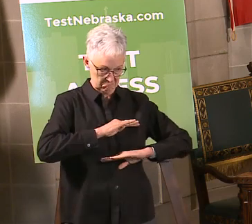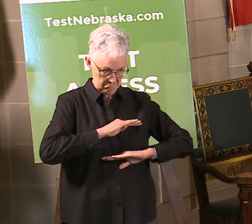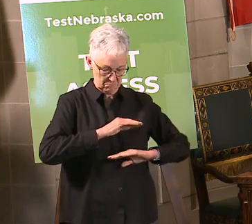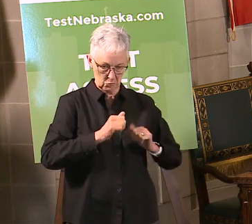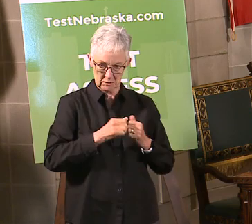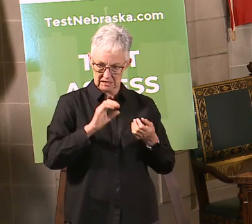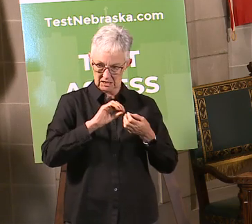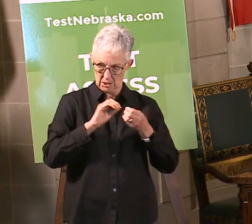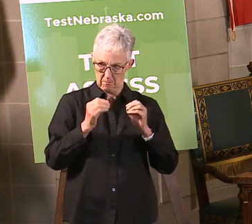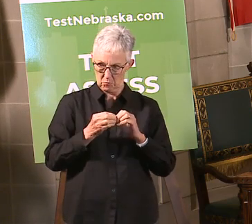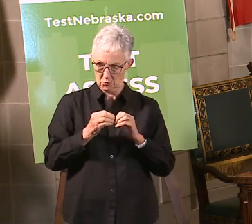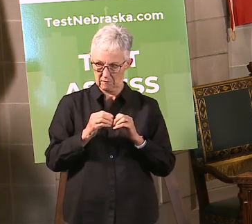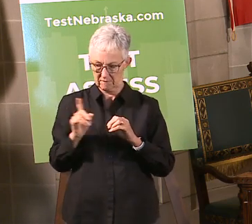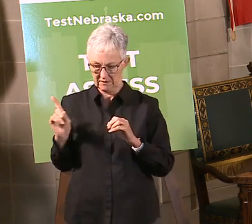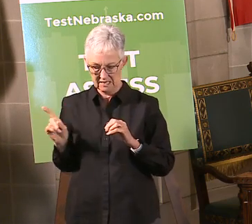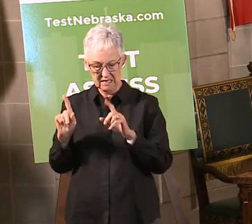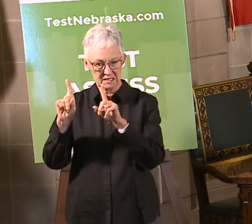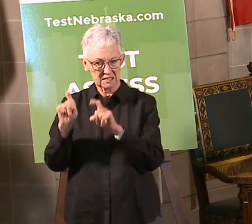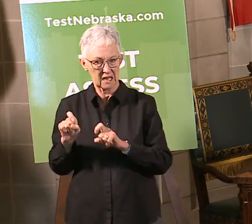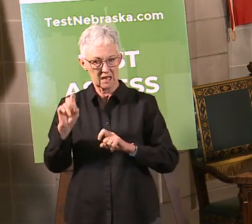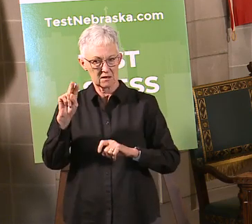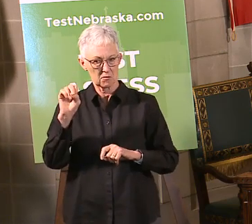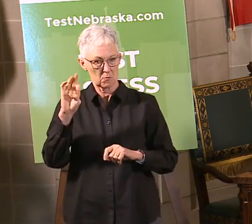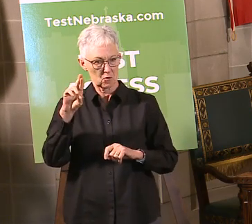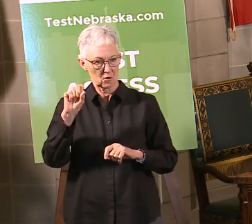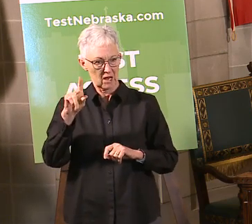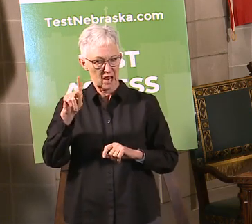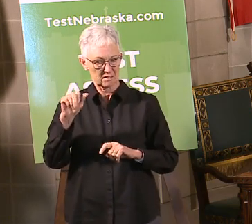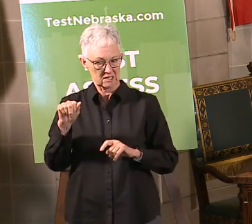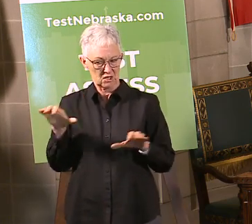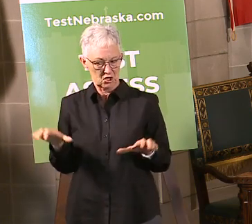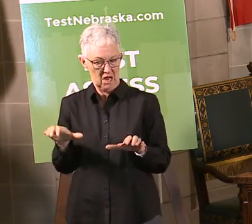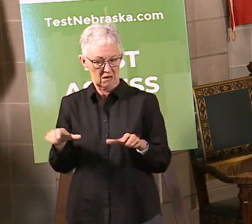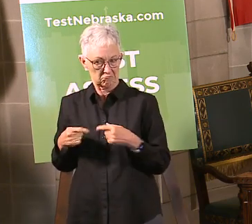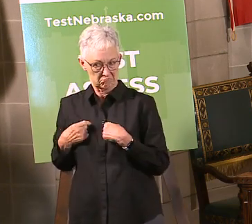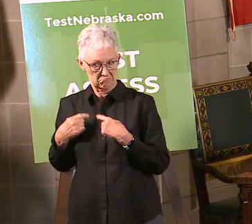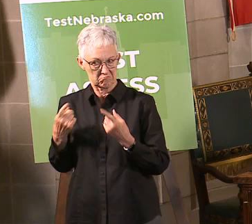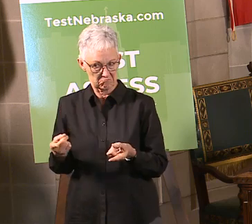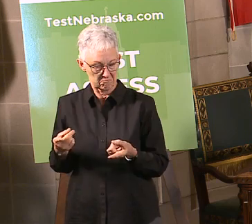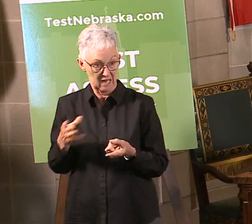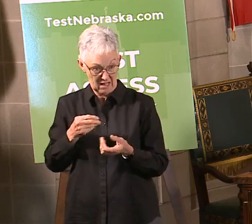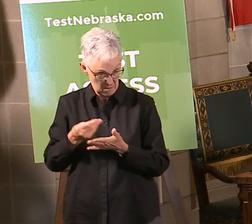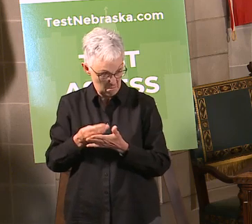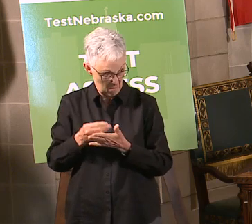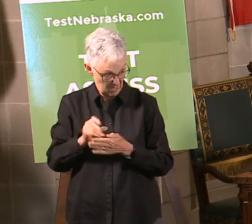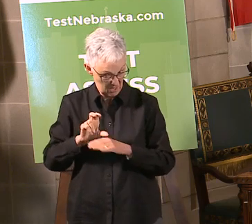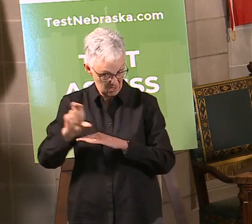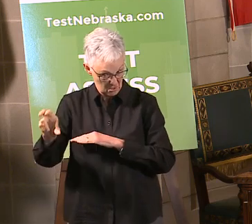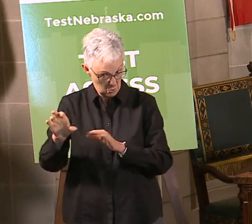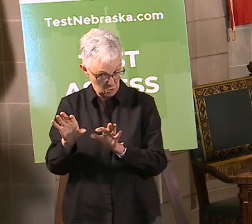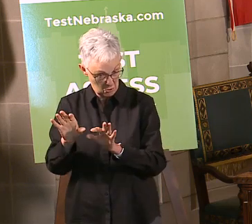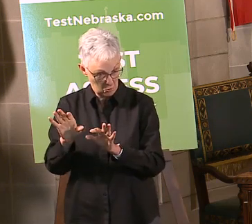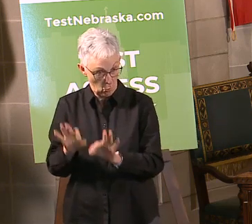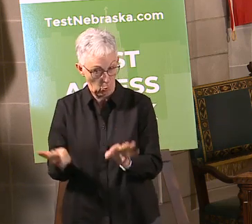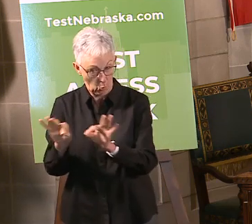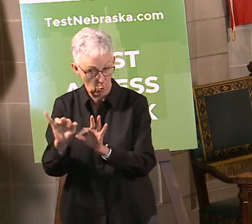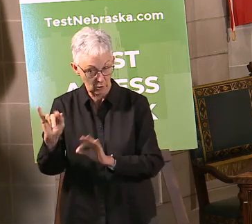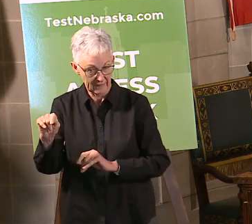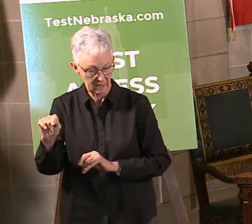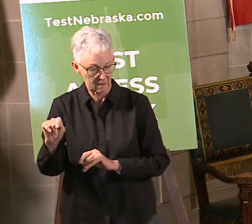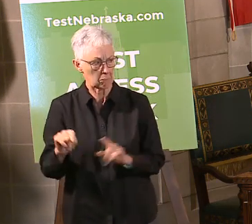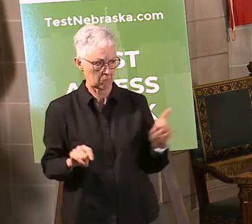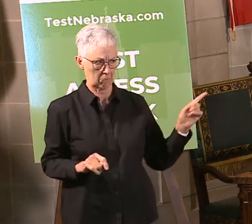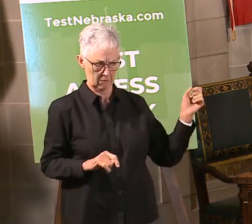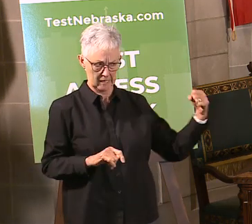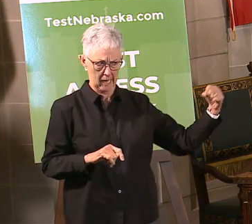tests we've been able to complete so far, and is this investment worth it? And the answer is yes on both cases. Again, we did our soft launch